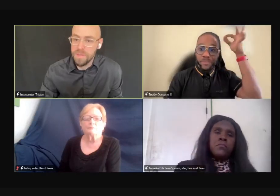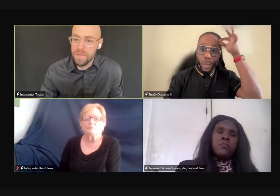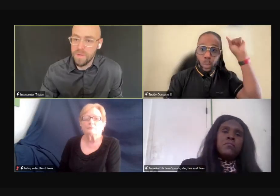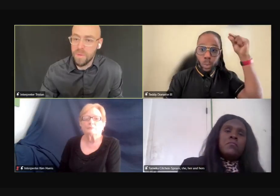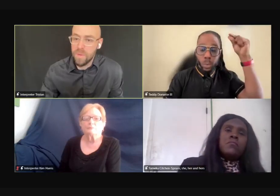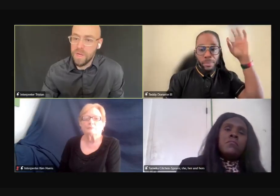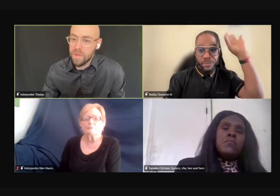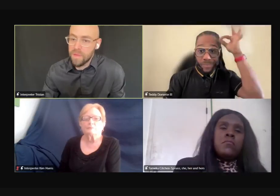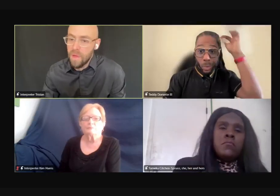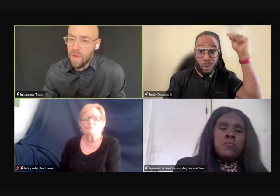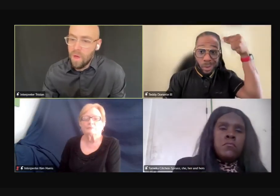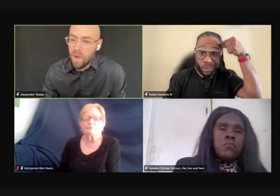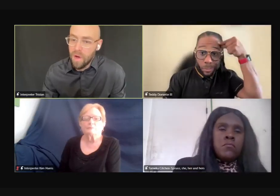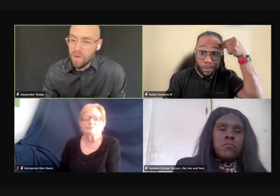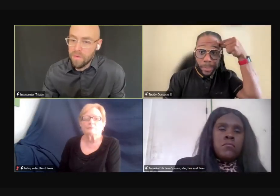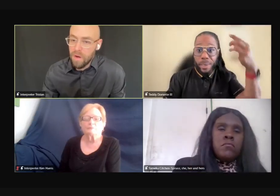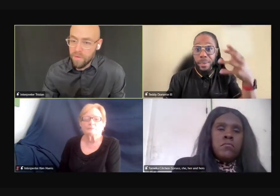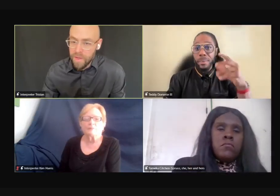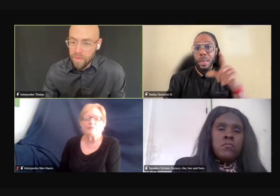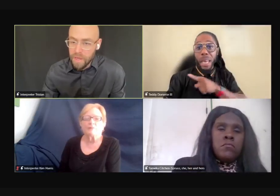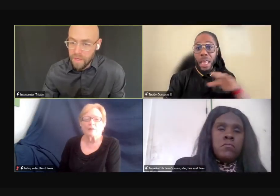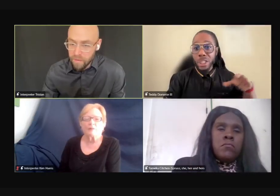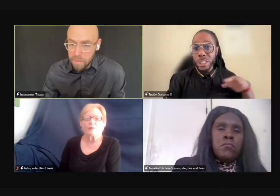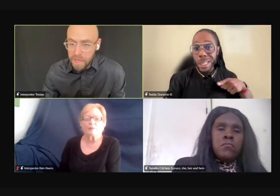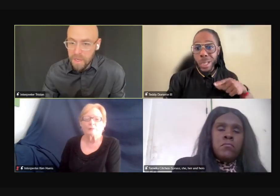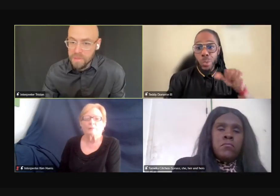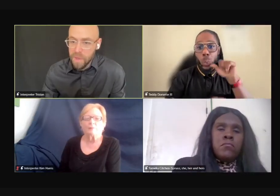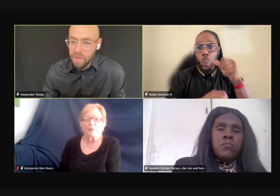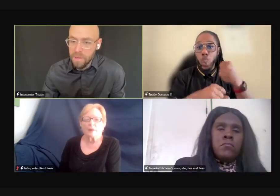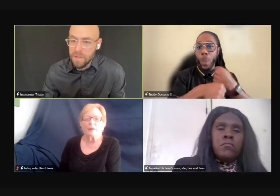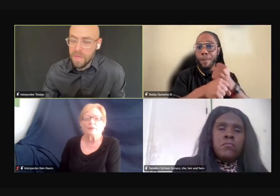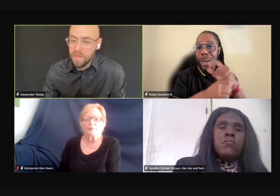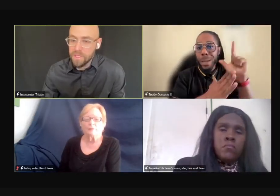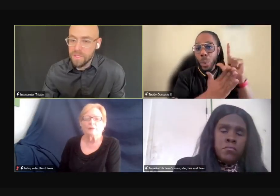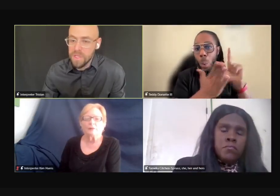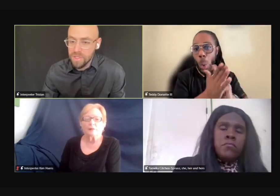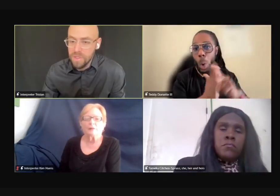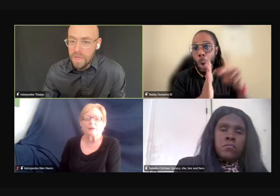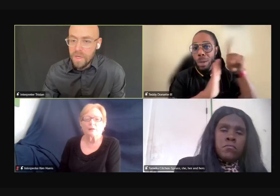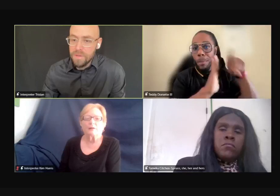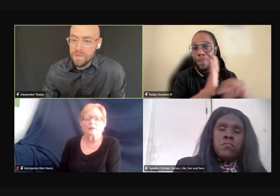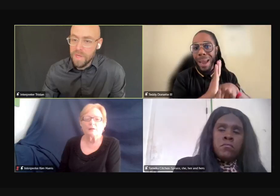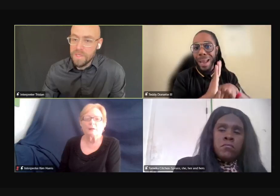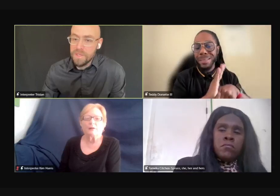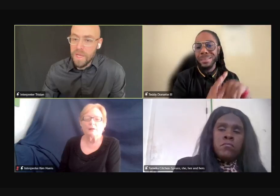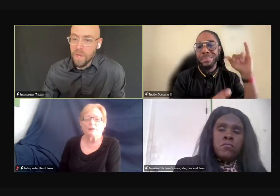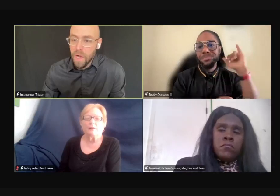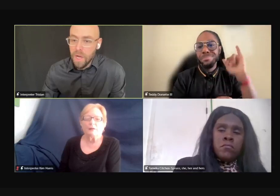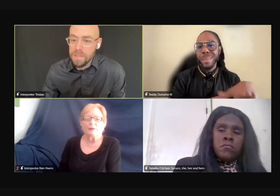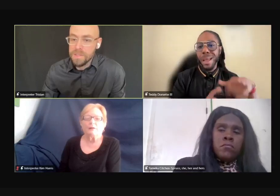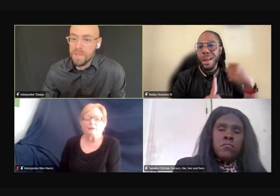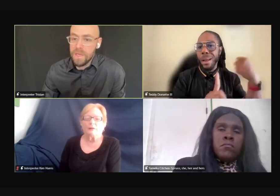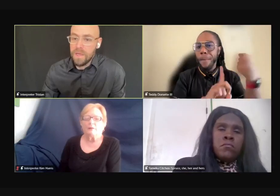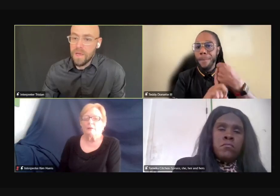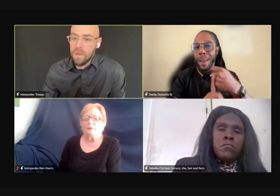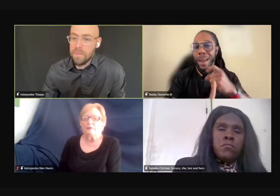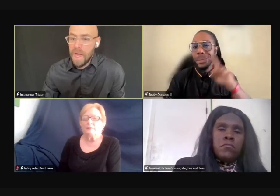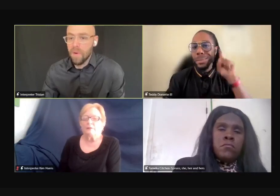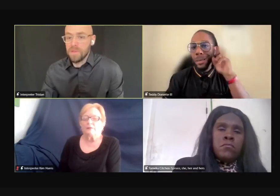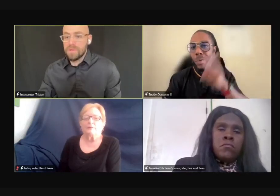but also with our, our federal government as well and legislature. So we need to make laws